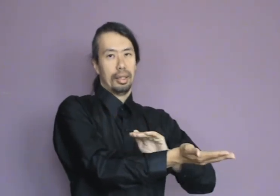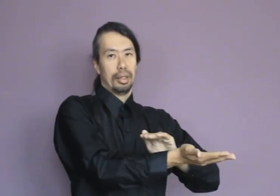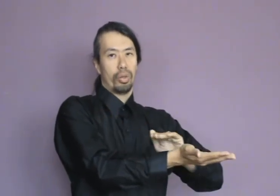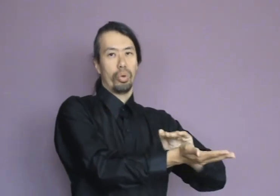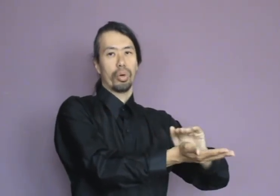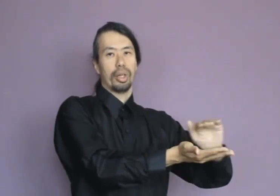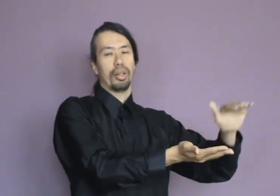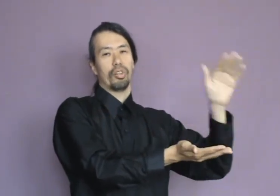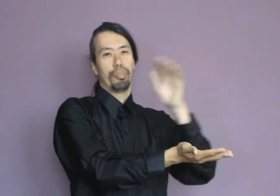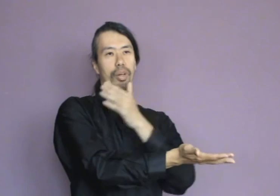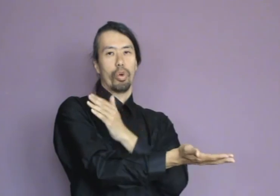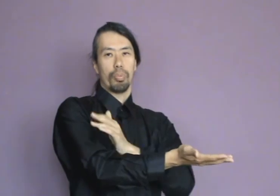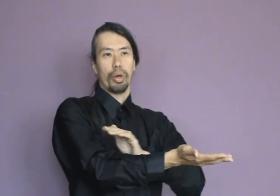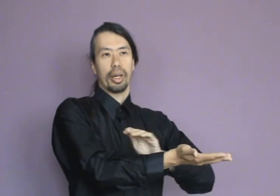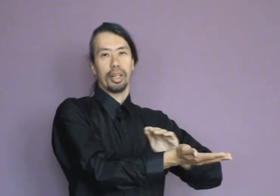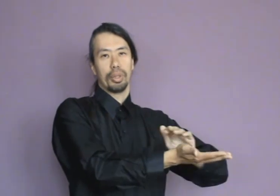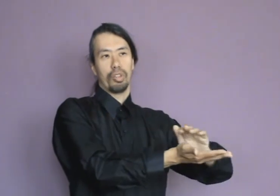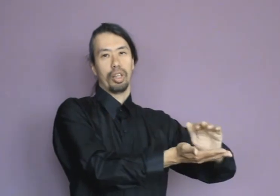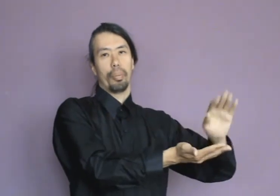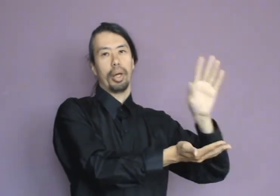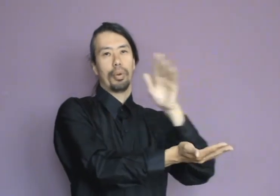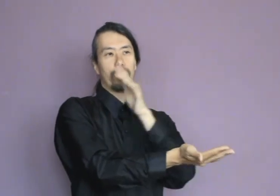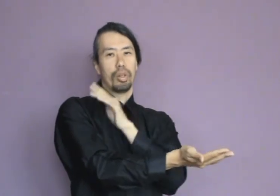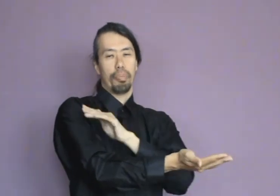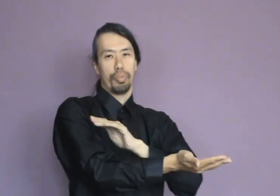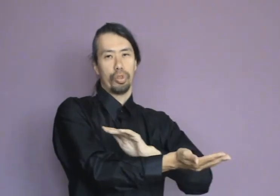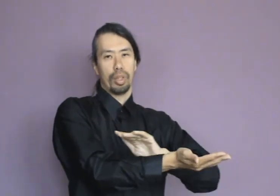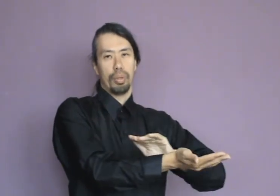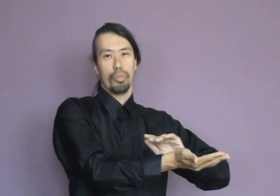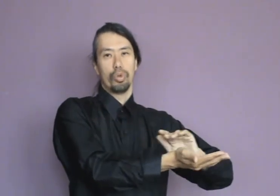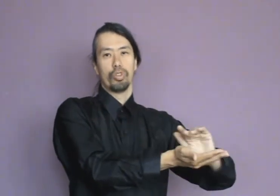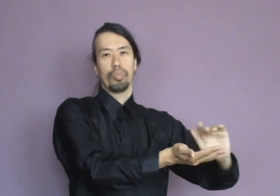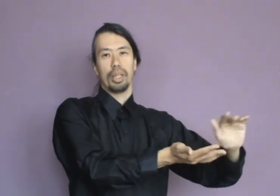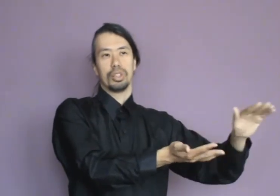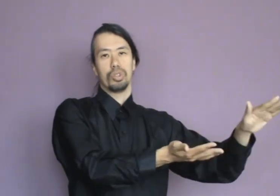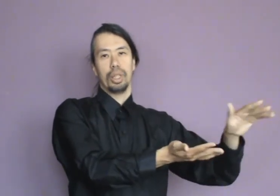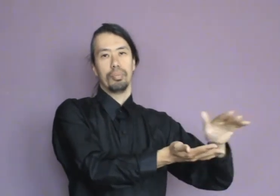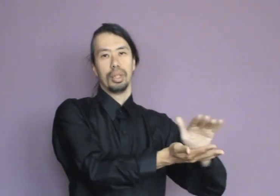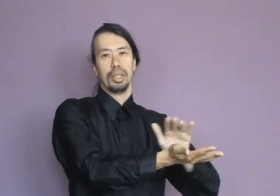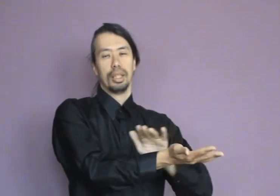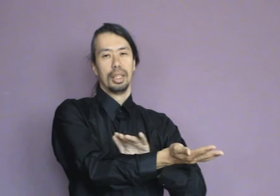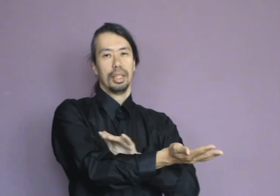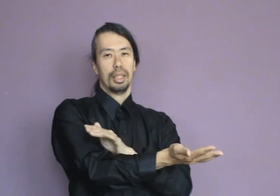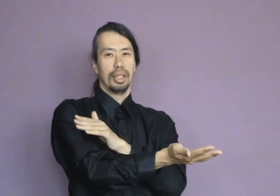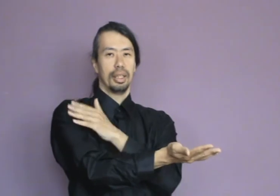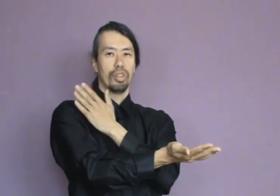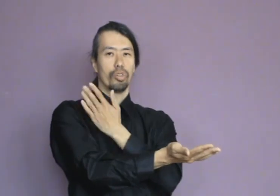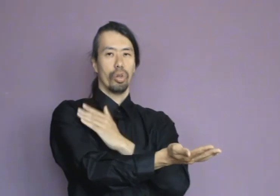no longer there is a big rock blocking it, but just little pebbles. And the pebbles can be moved by the stream and dissolve